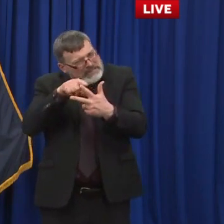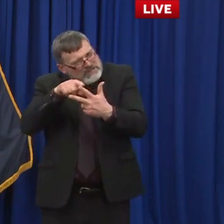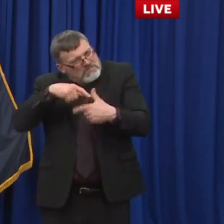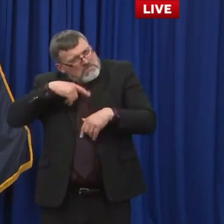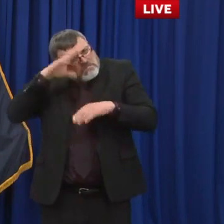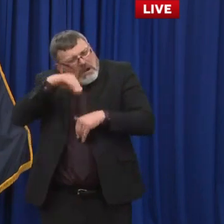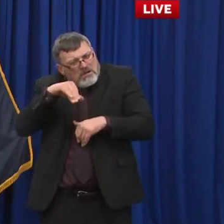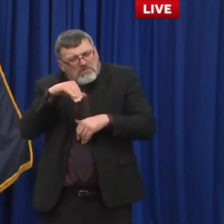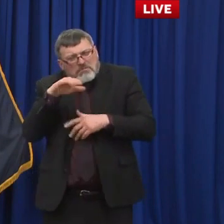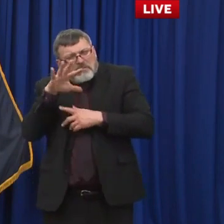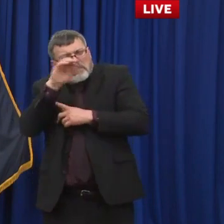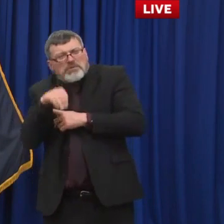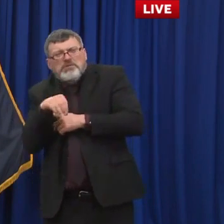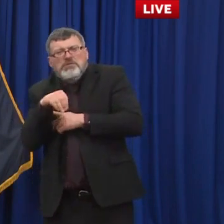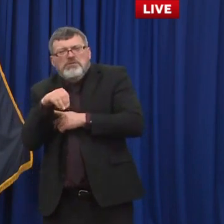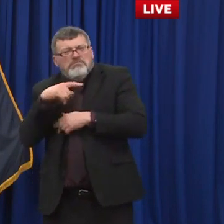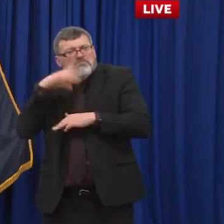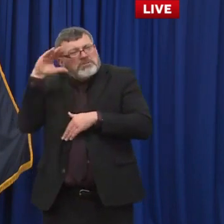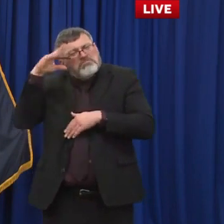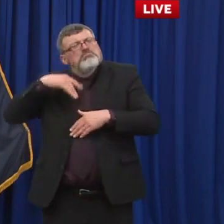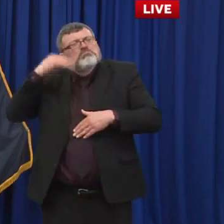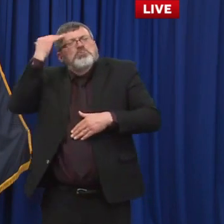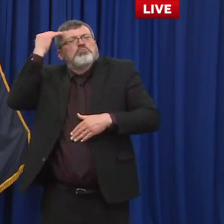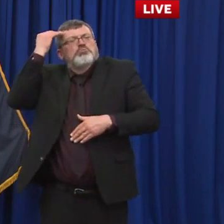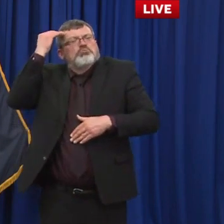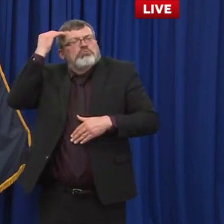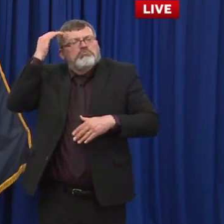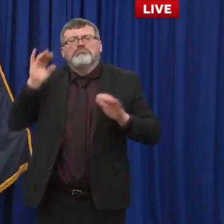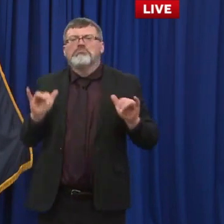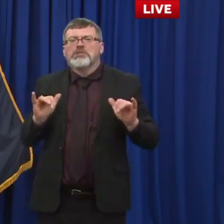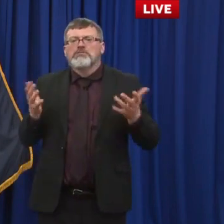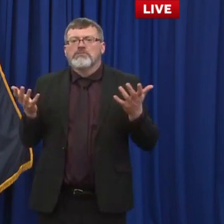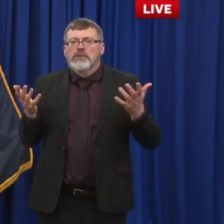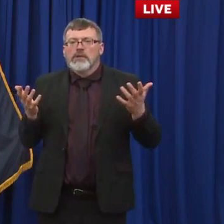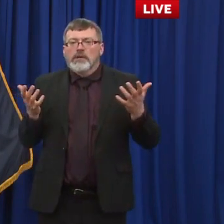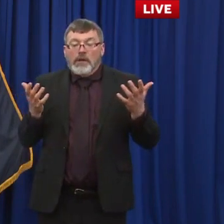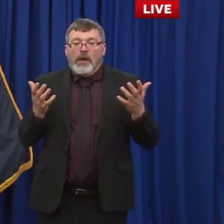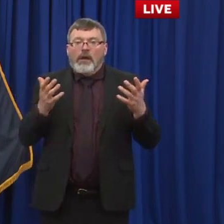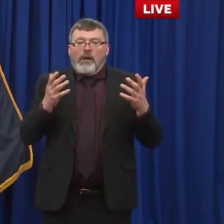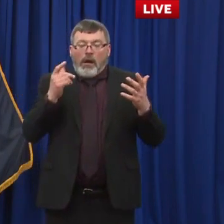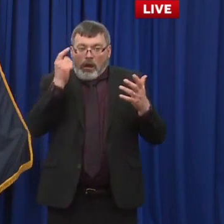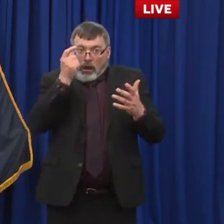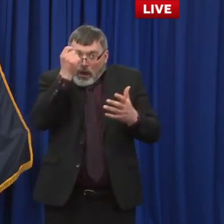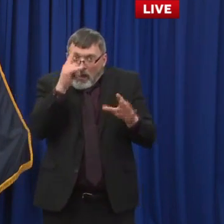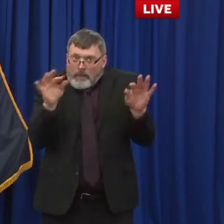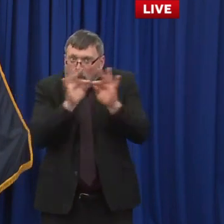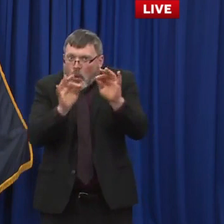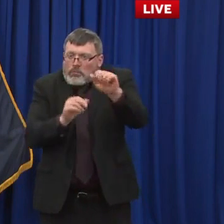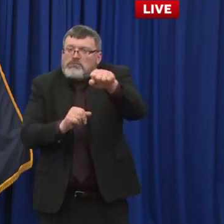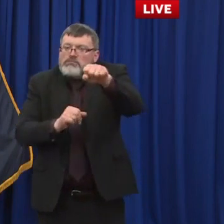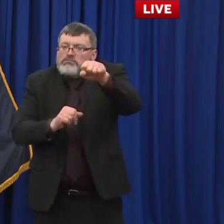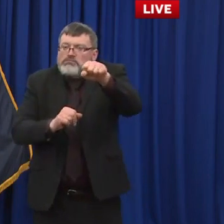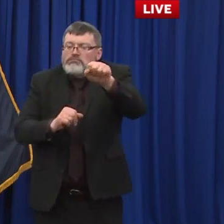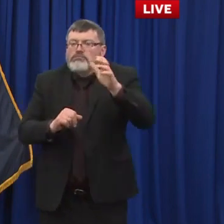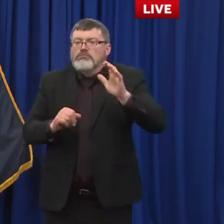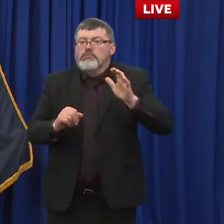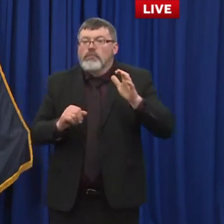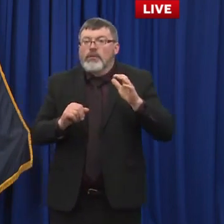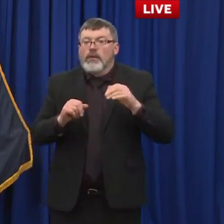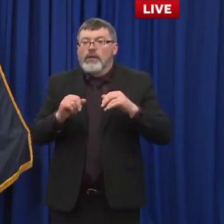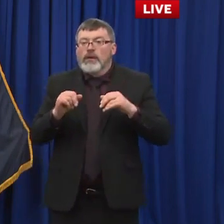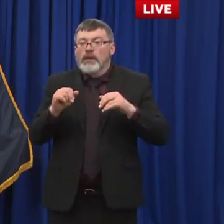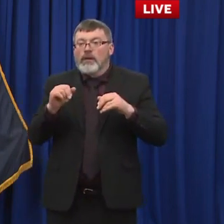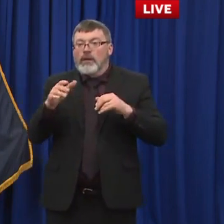slightly a little bit higher the key for for me and I think for a lot of folks is um it's very strong efficacy the 97 98 99